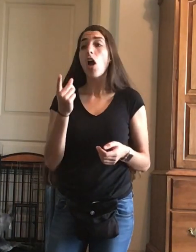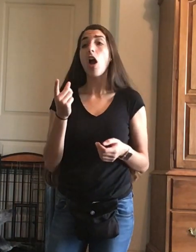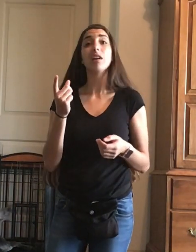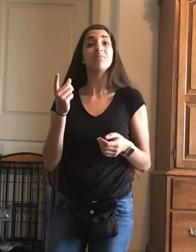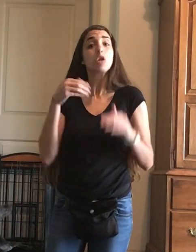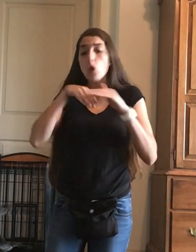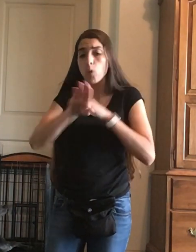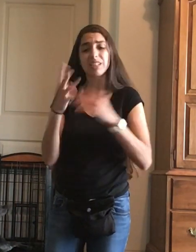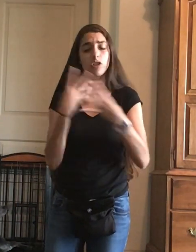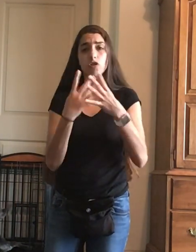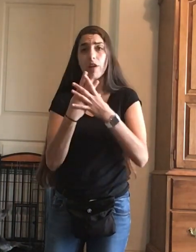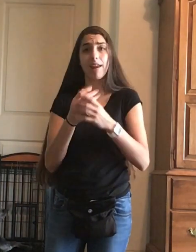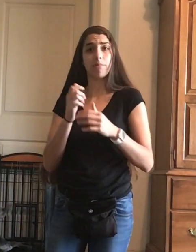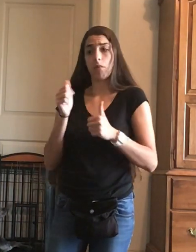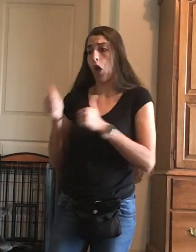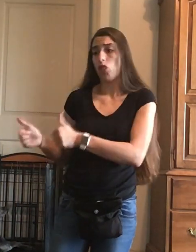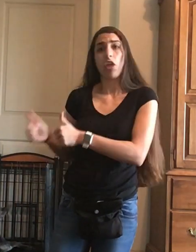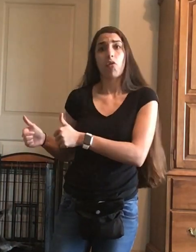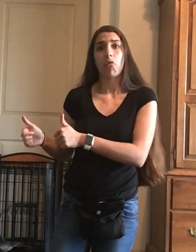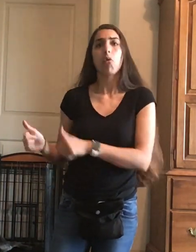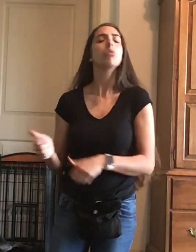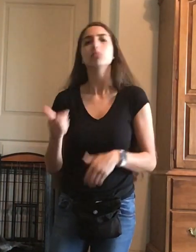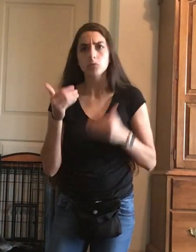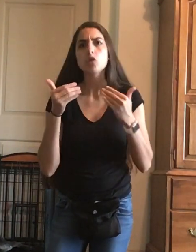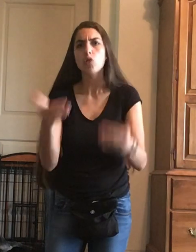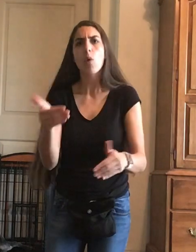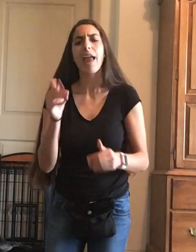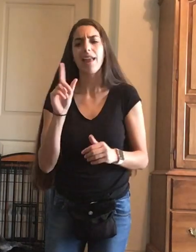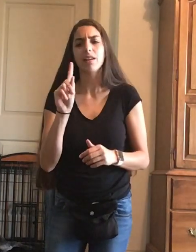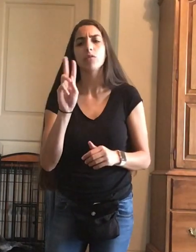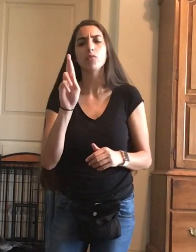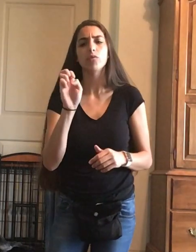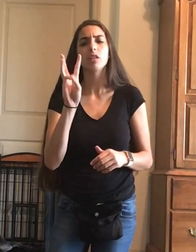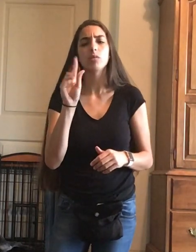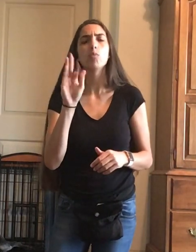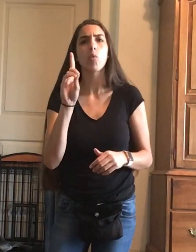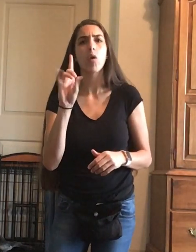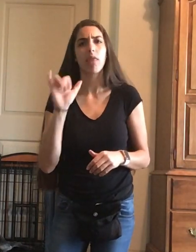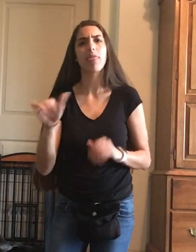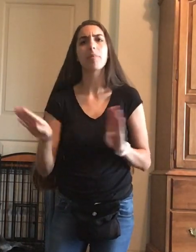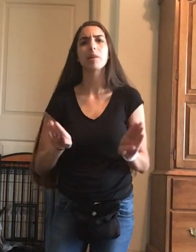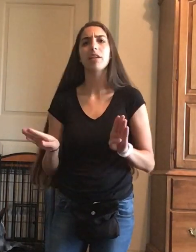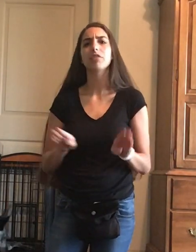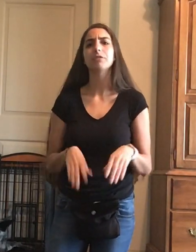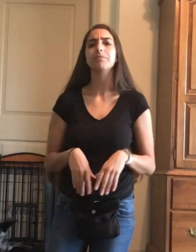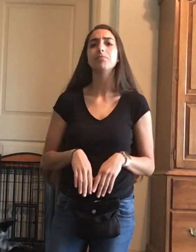If your dog goes in the crate on their own, go ahead and reward them for that behavior.